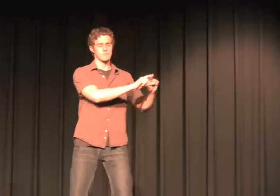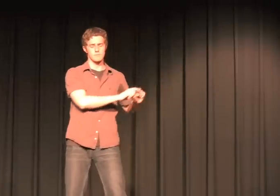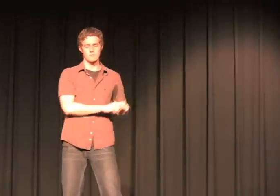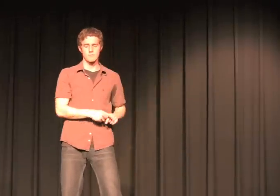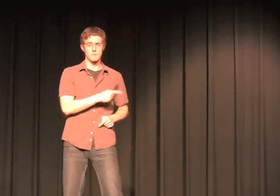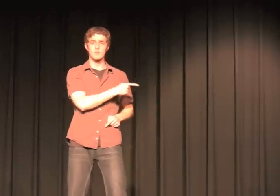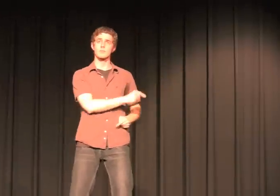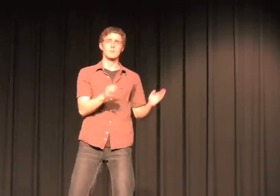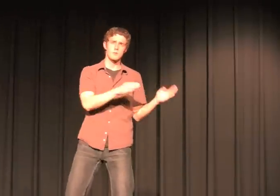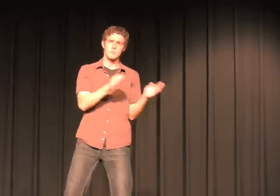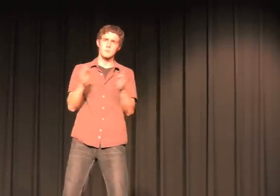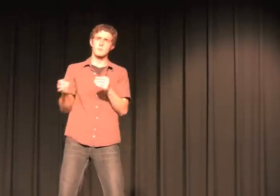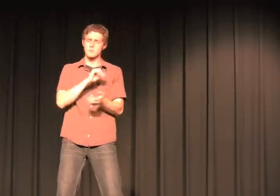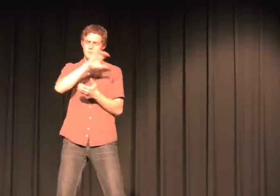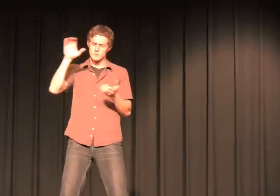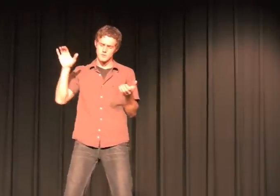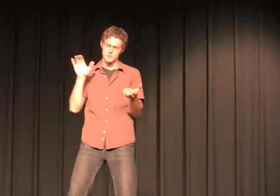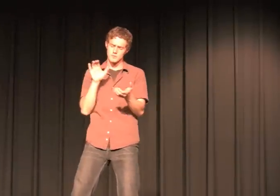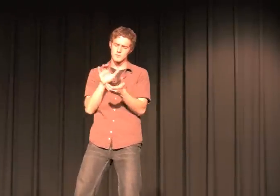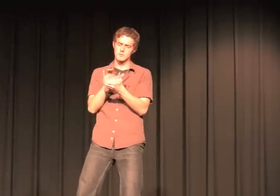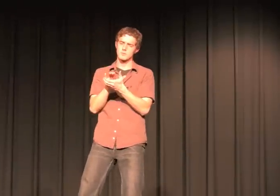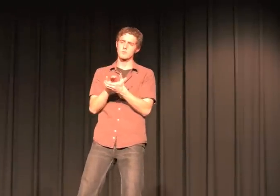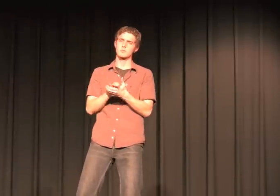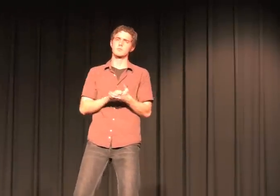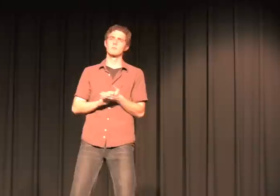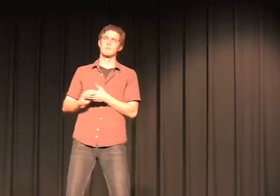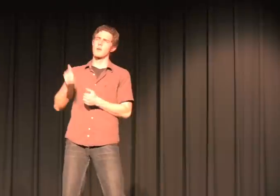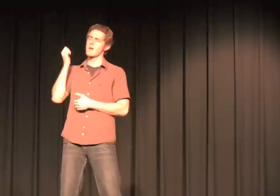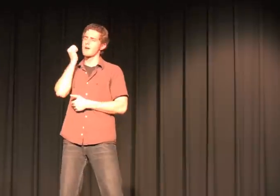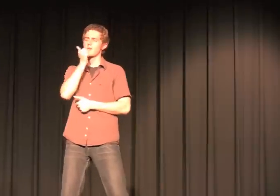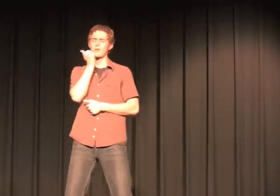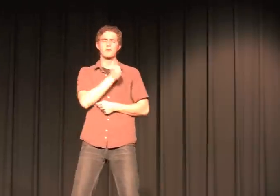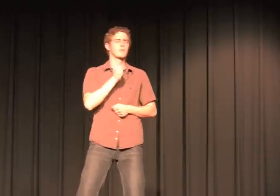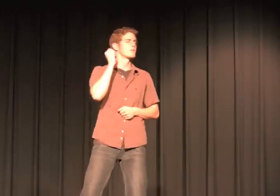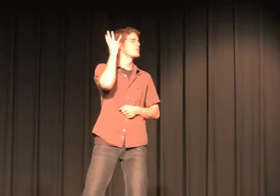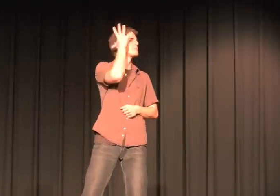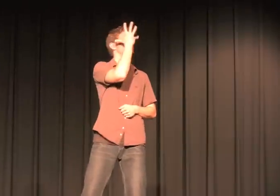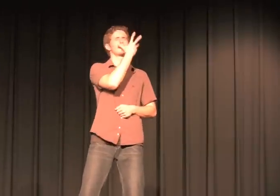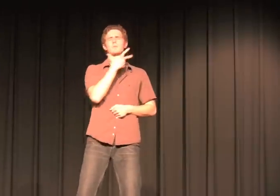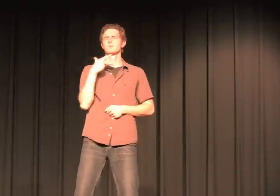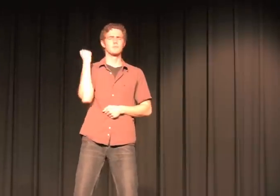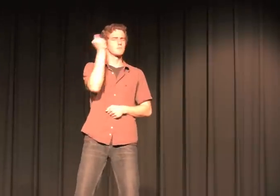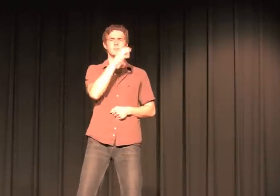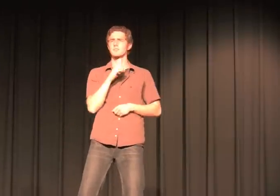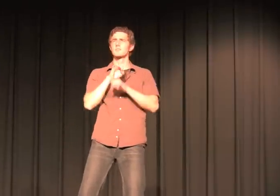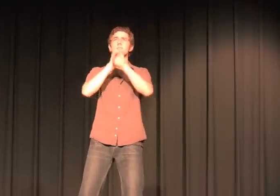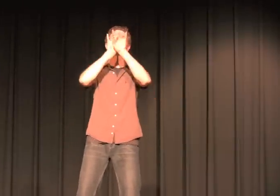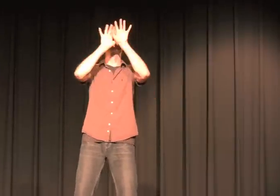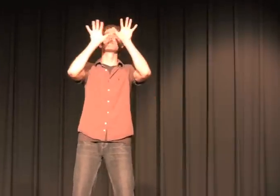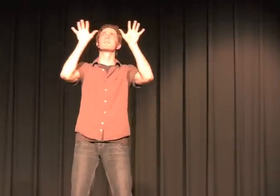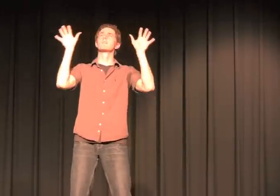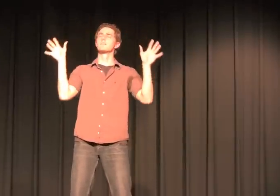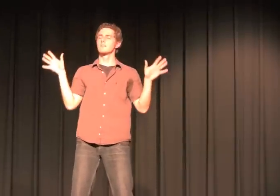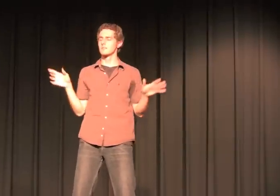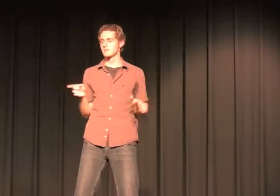And he wants to marry a girl who shone with beauty and light.